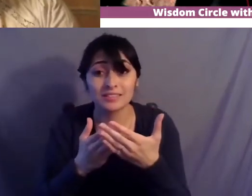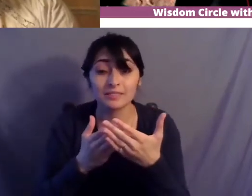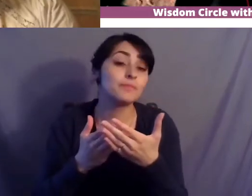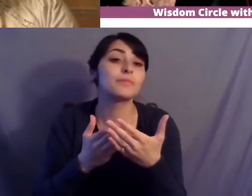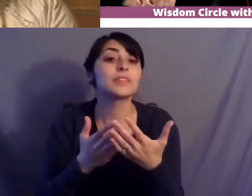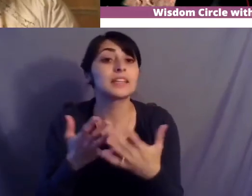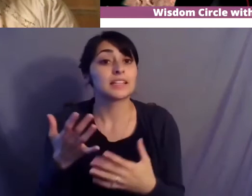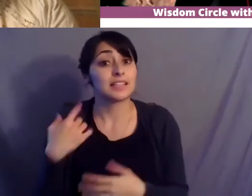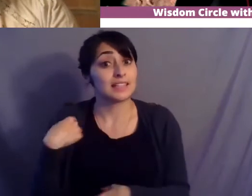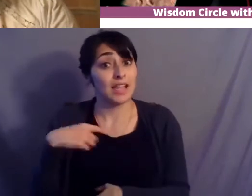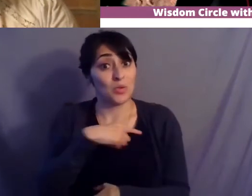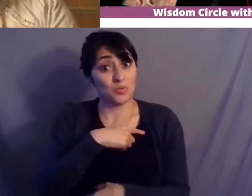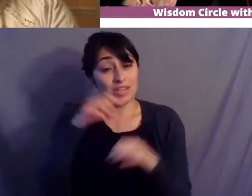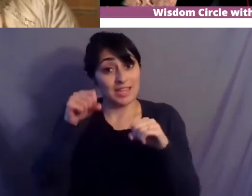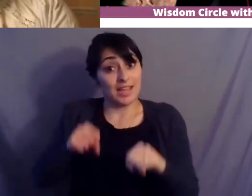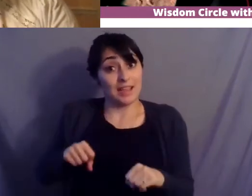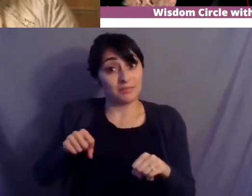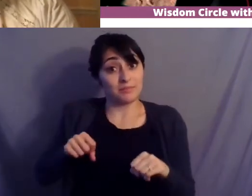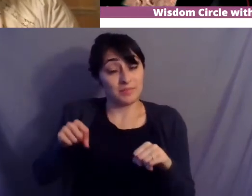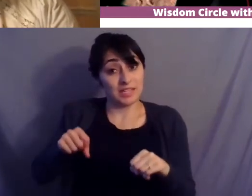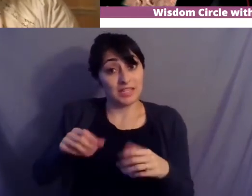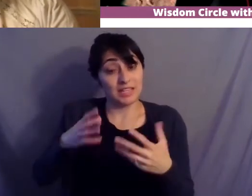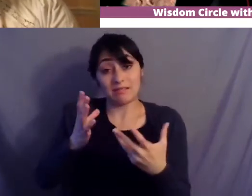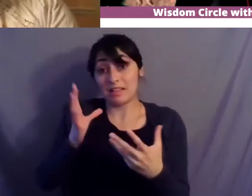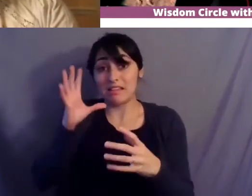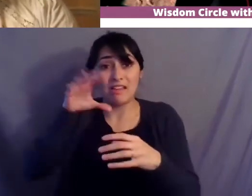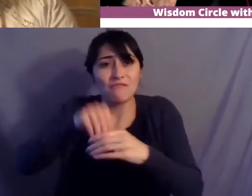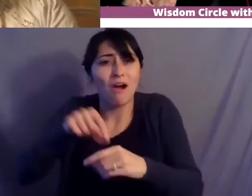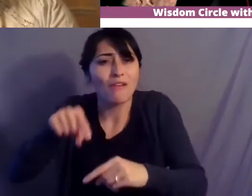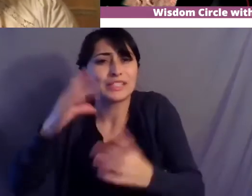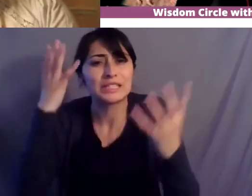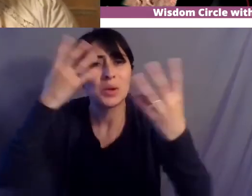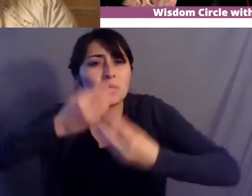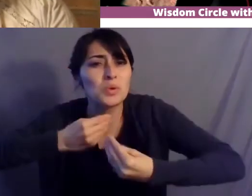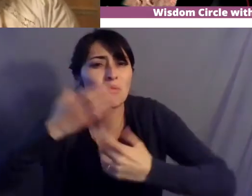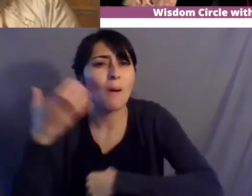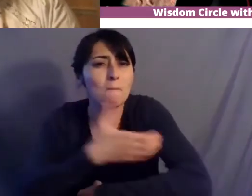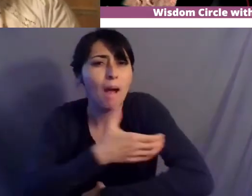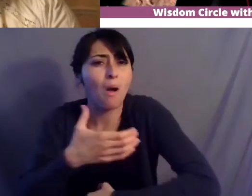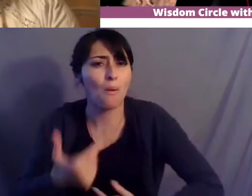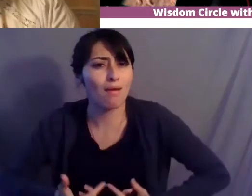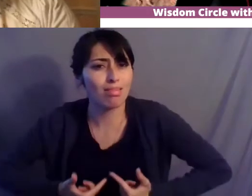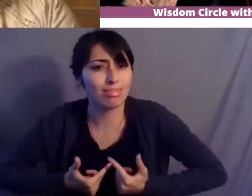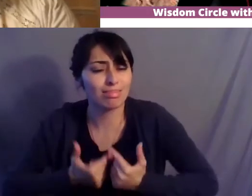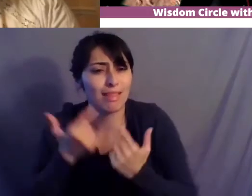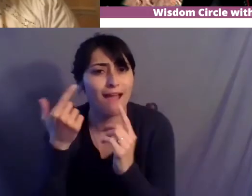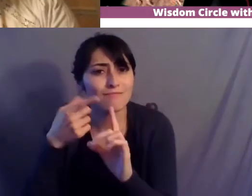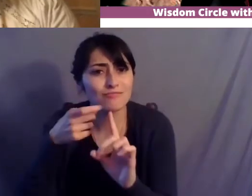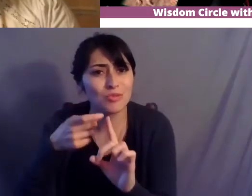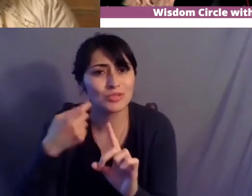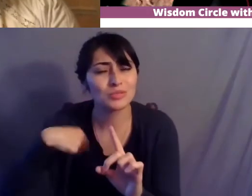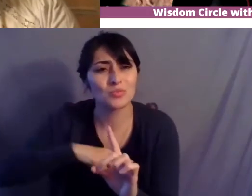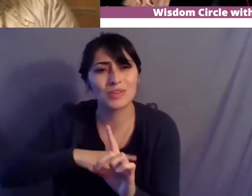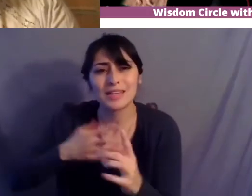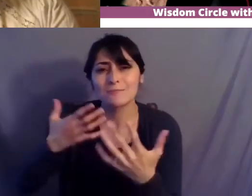we can be part of this beautiful powerful life source that we fought so hard